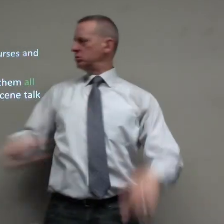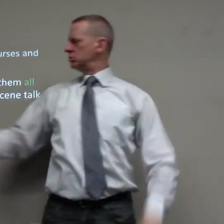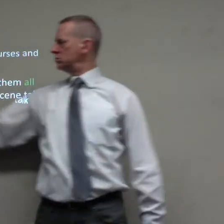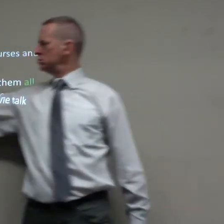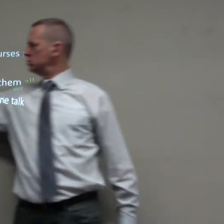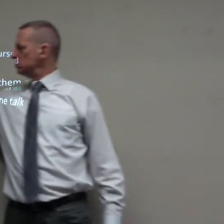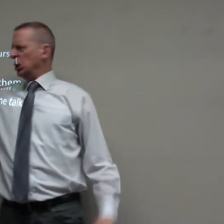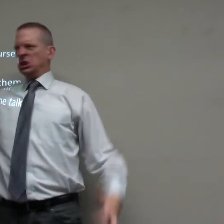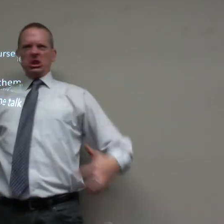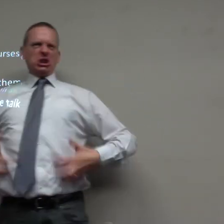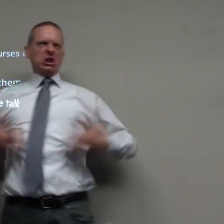wrath